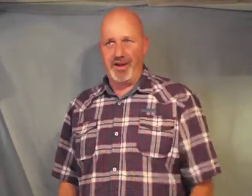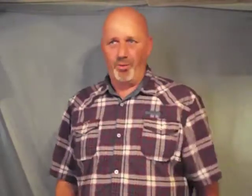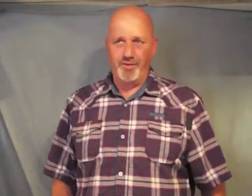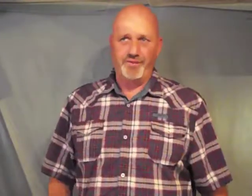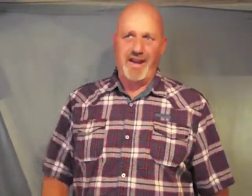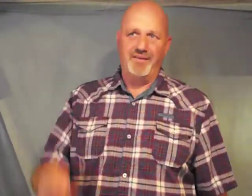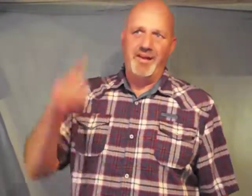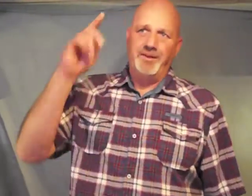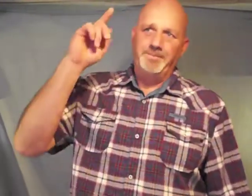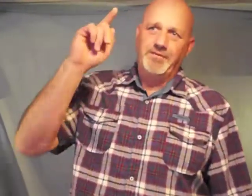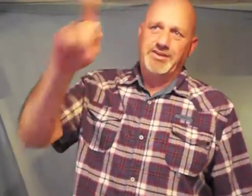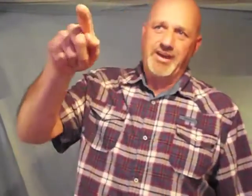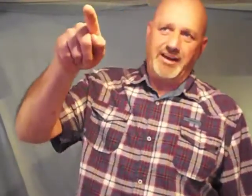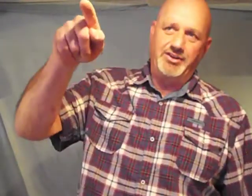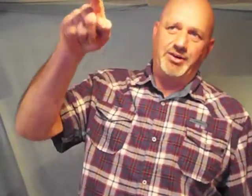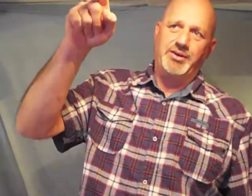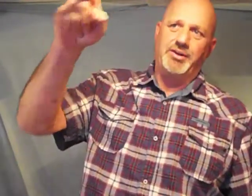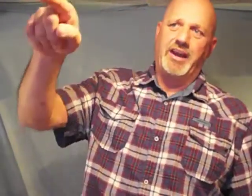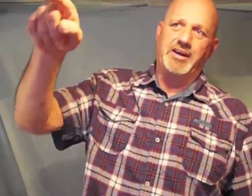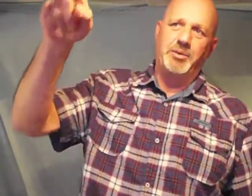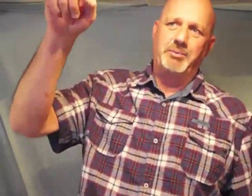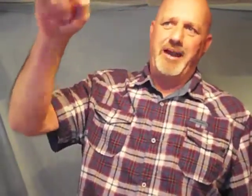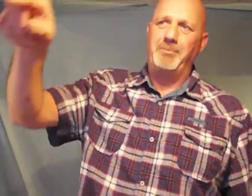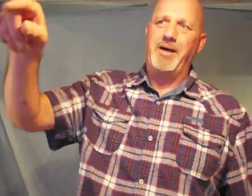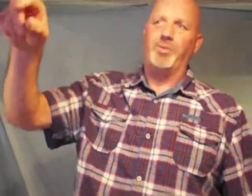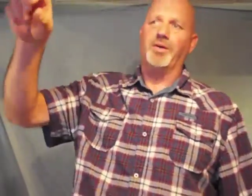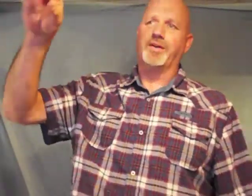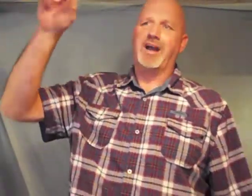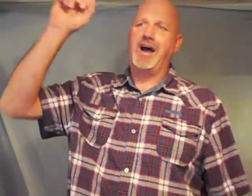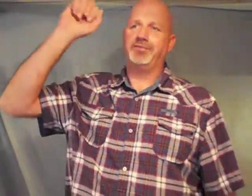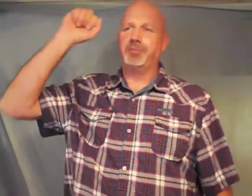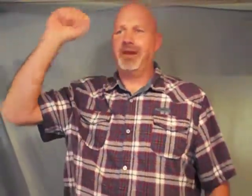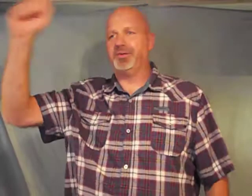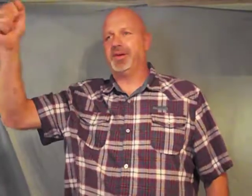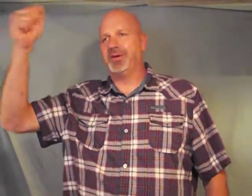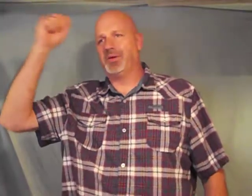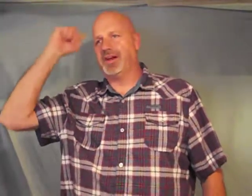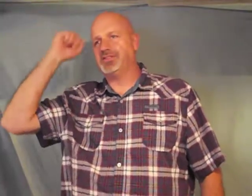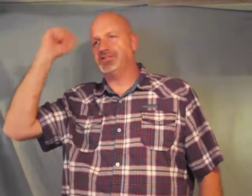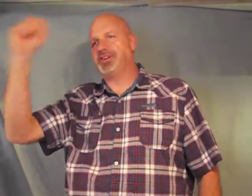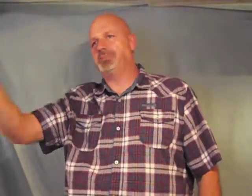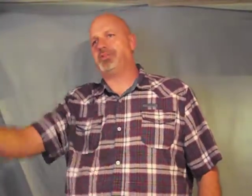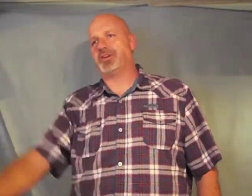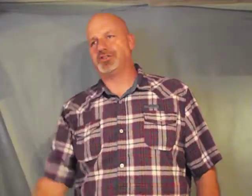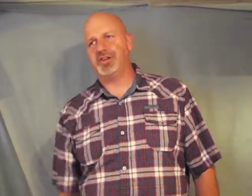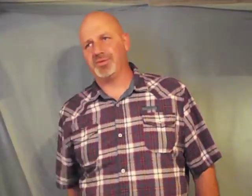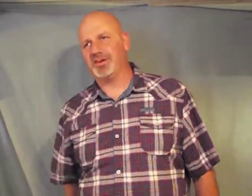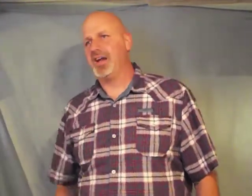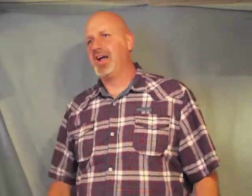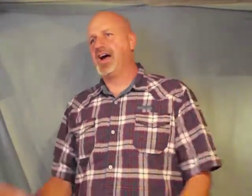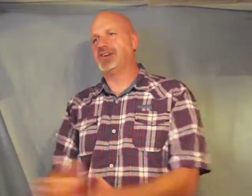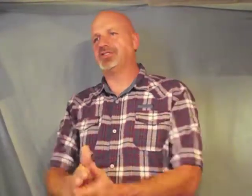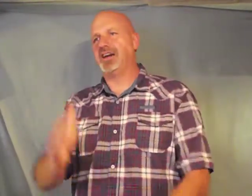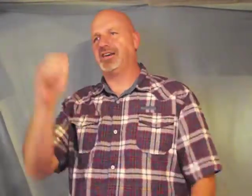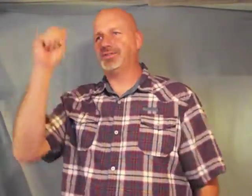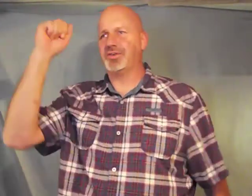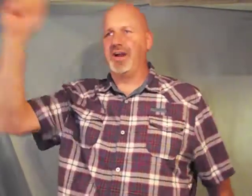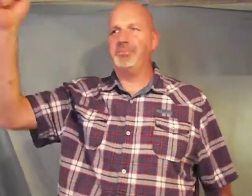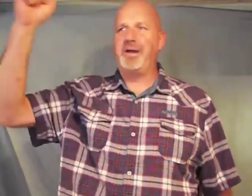1 5 Satan you and your kingdom are bound by the word of God from hindering their relationship of our children ourselves grandparents